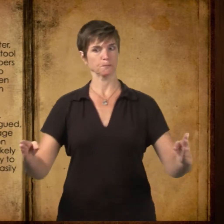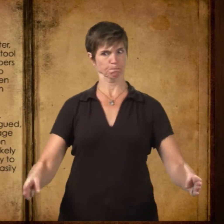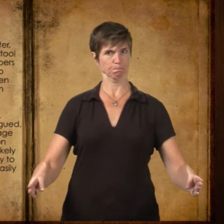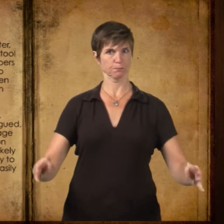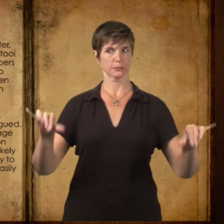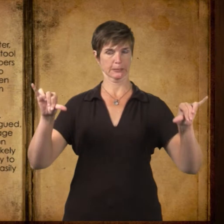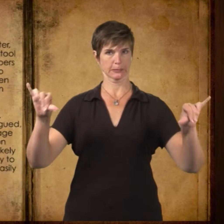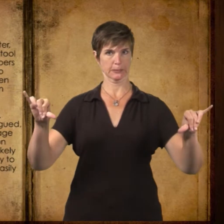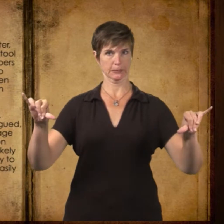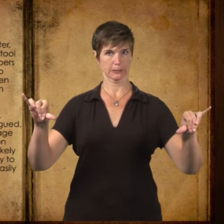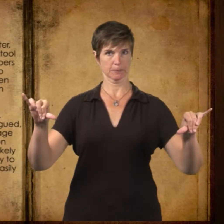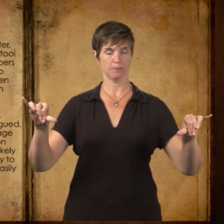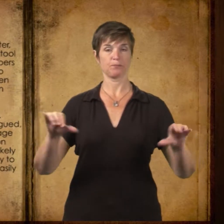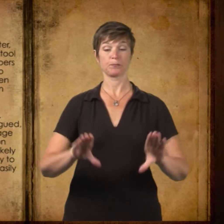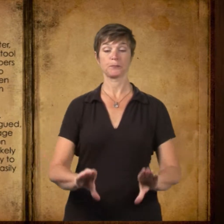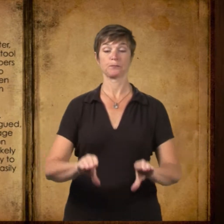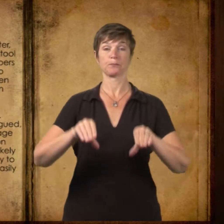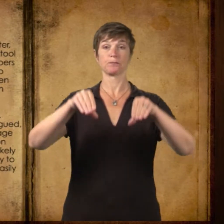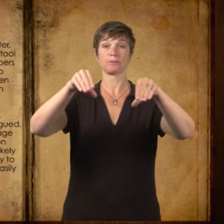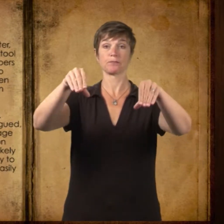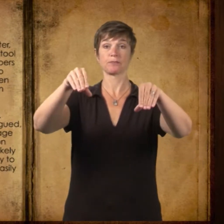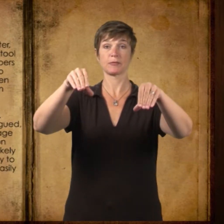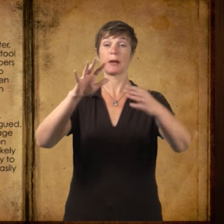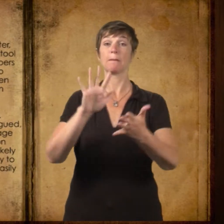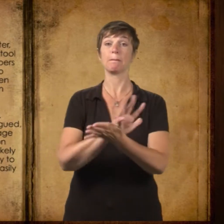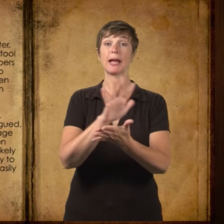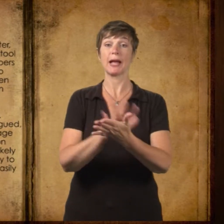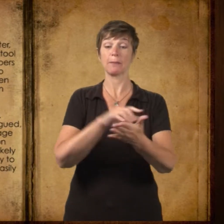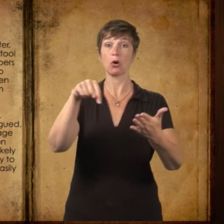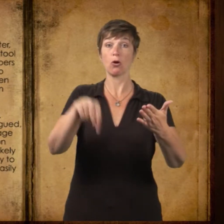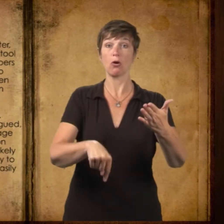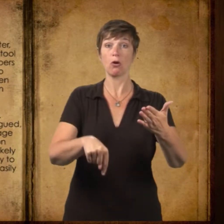until Mr. Summers had stirred the papers thoroughly with his hand.